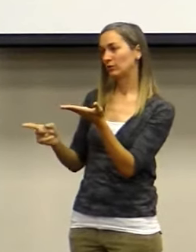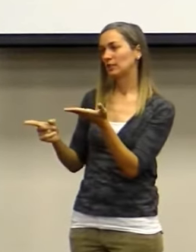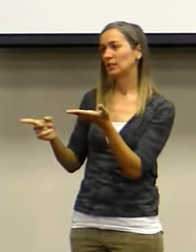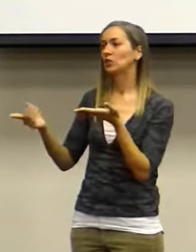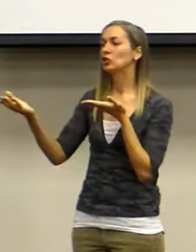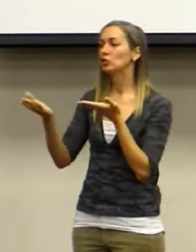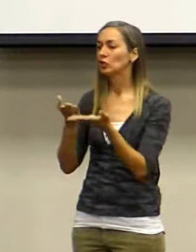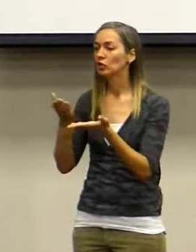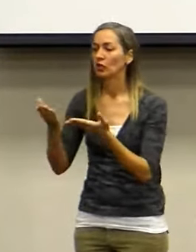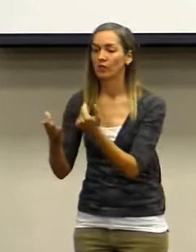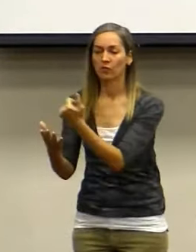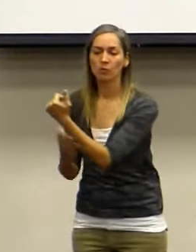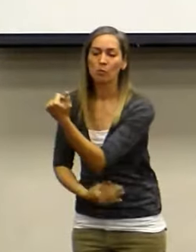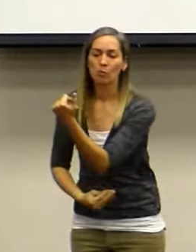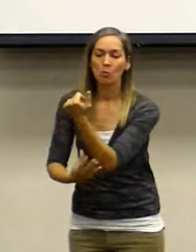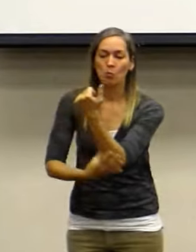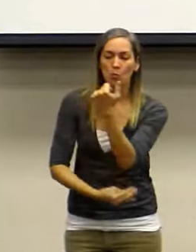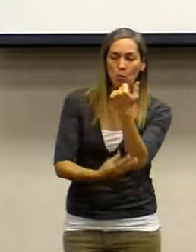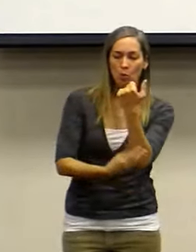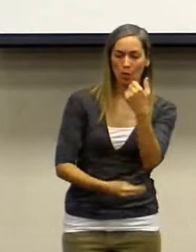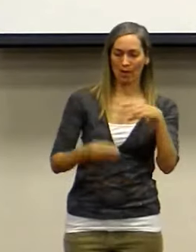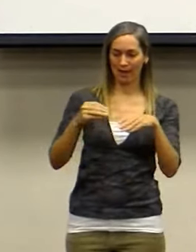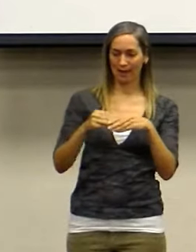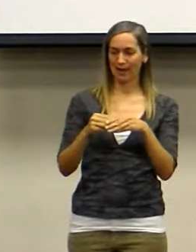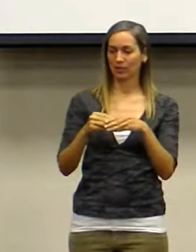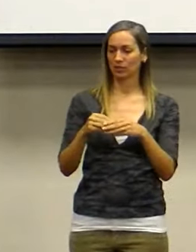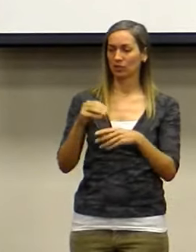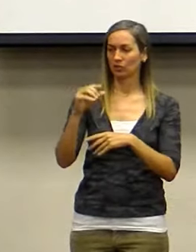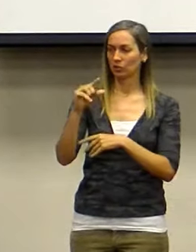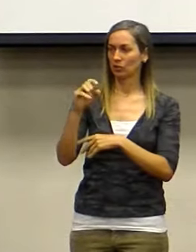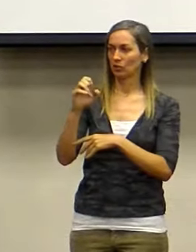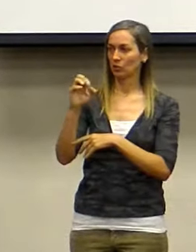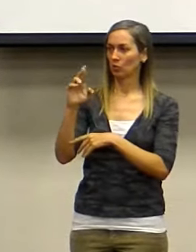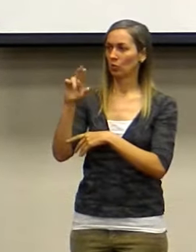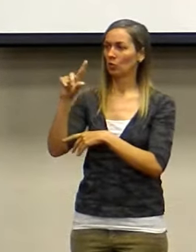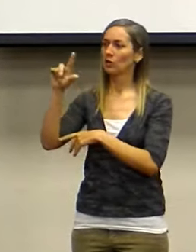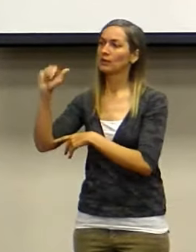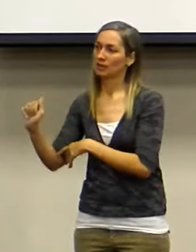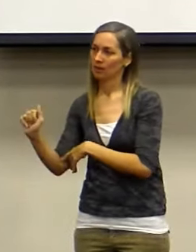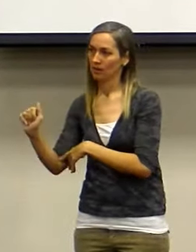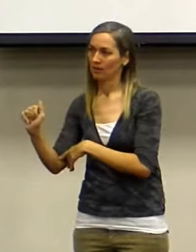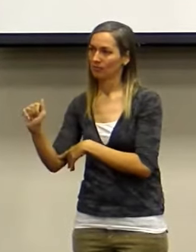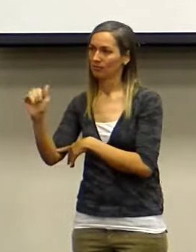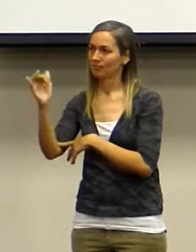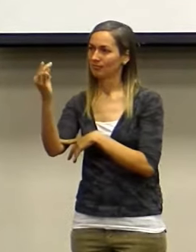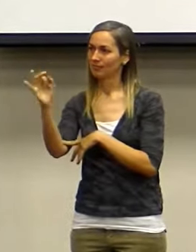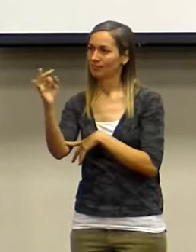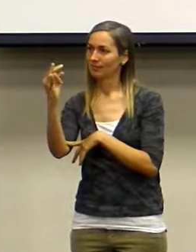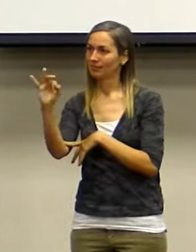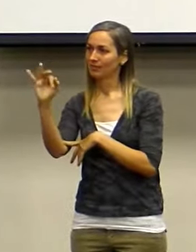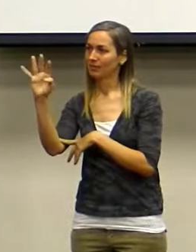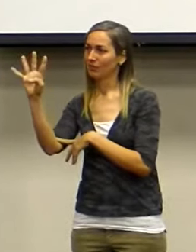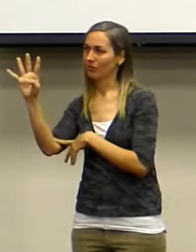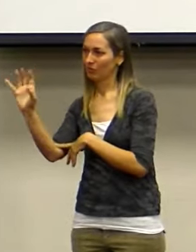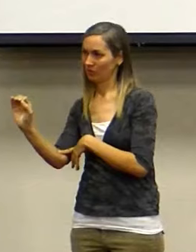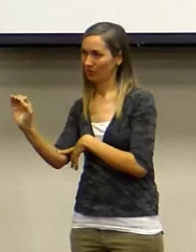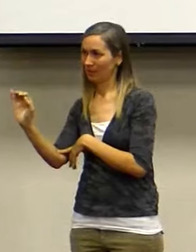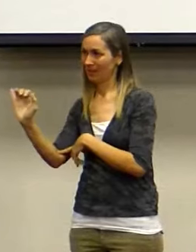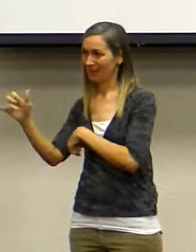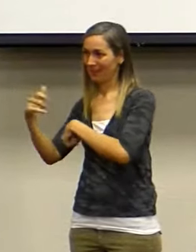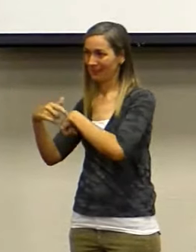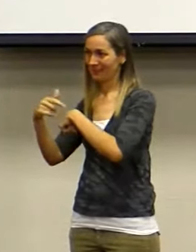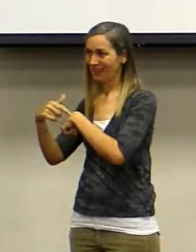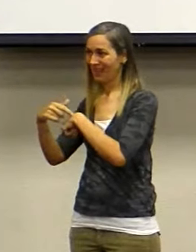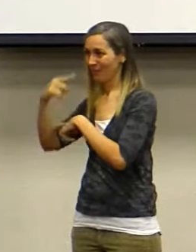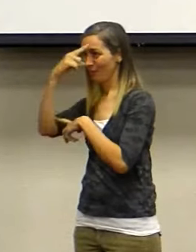serving the poor in America's Georgia in 1940. And at that time, both blacks and white were not allowed to be together.